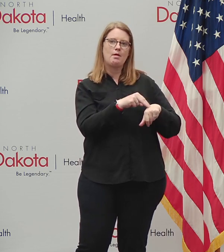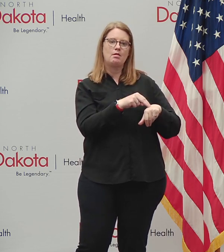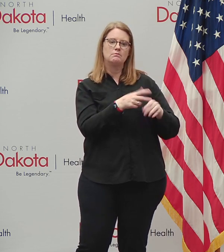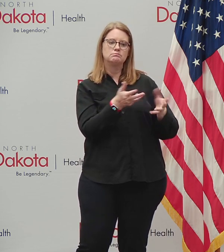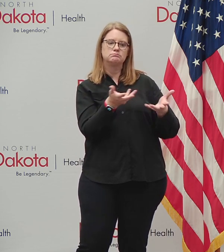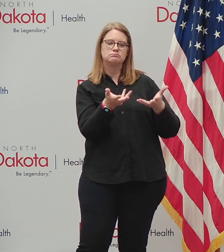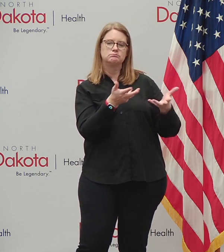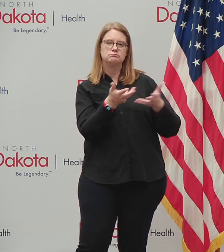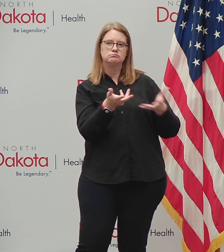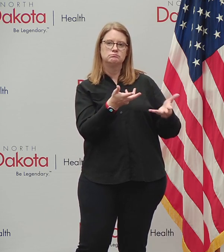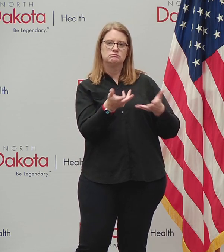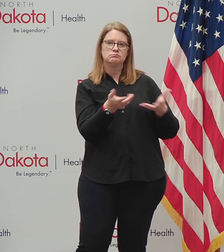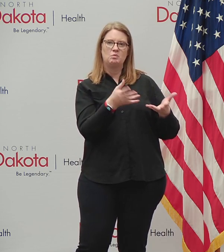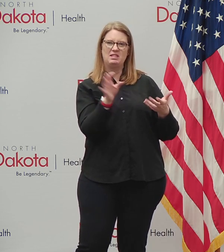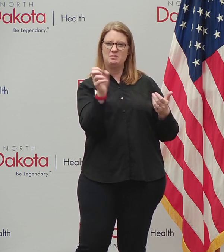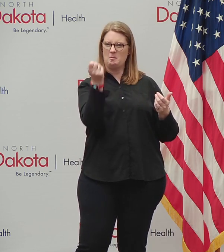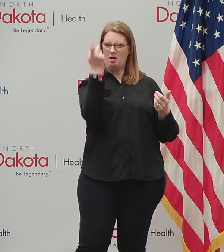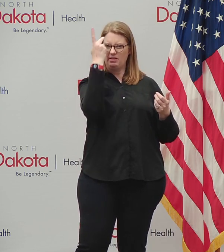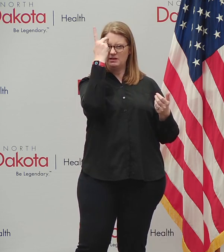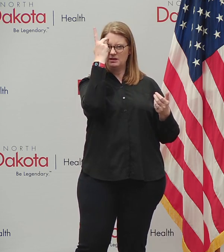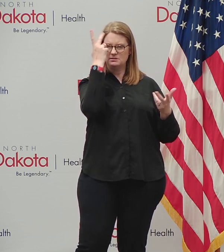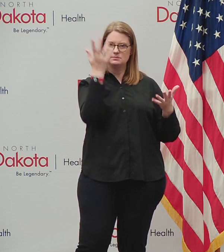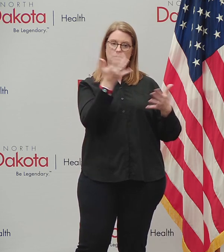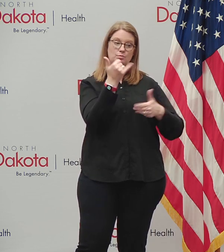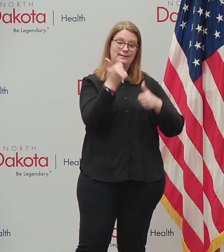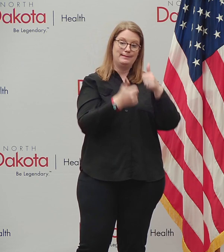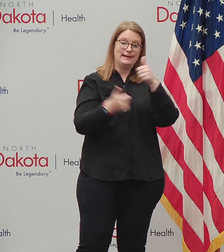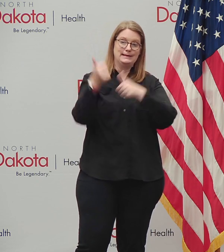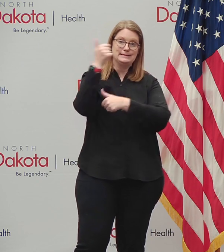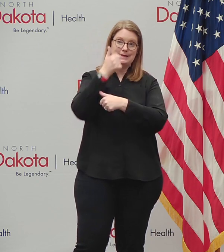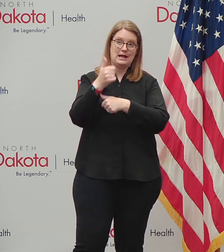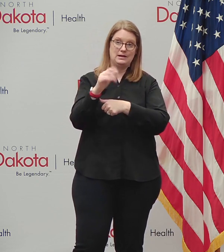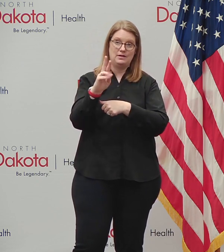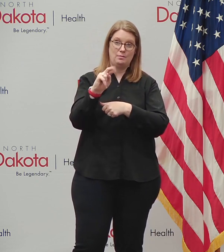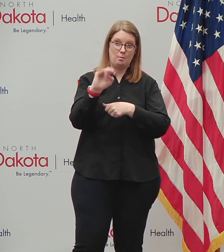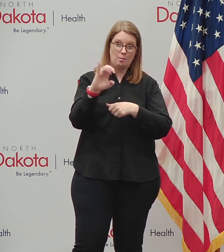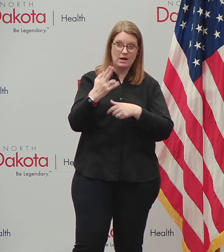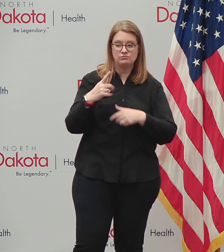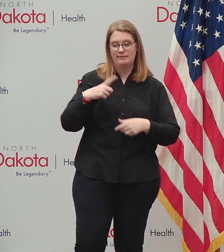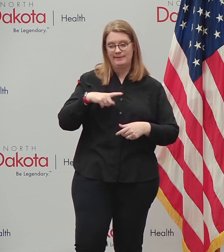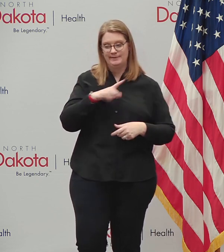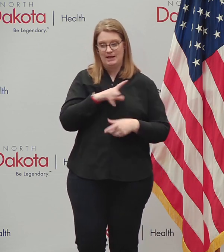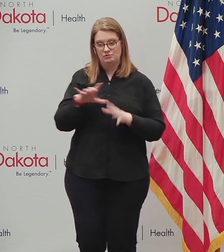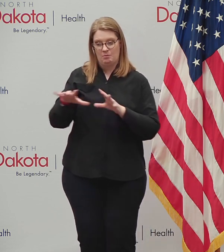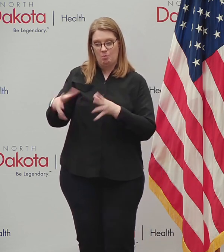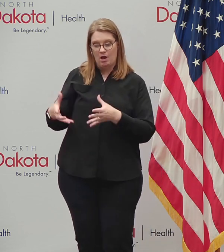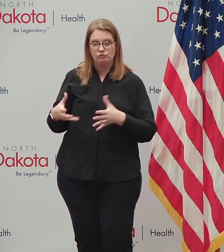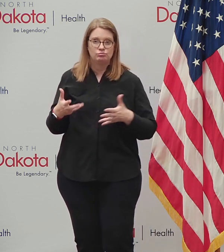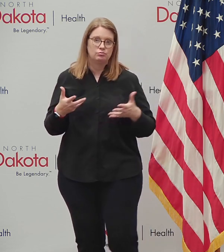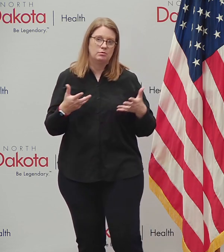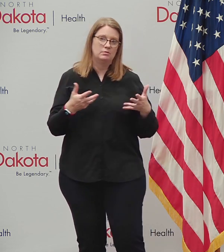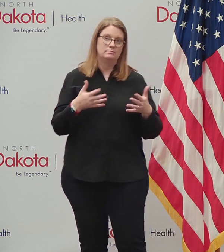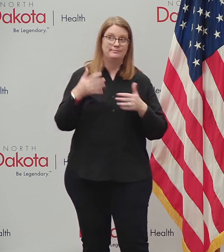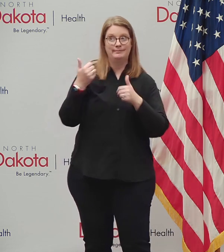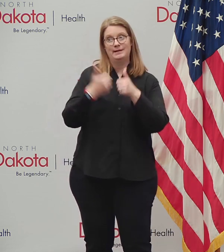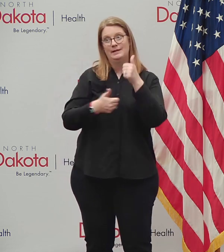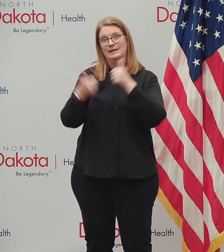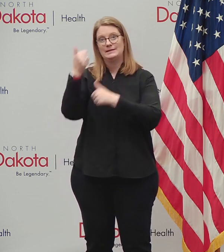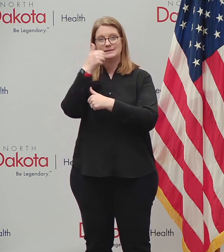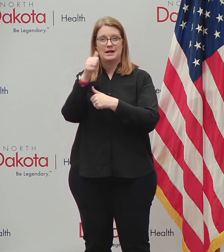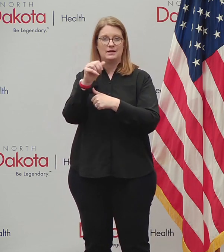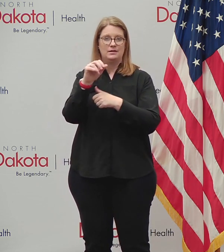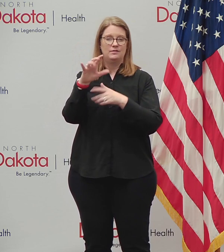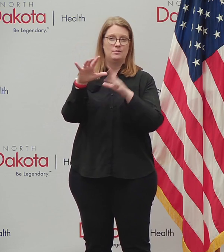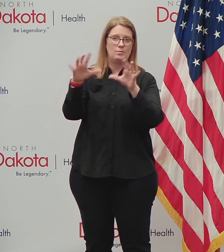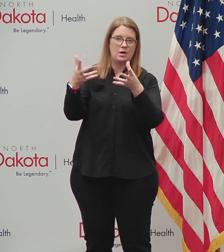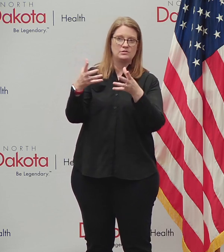in politics, uh, between the executive branch and the legislative branch or between, uh, executive branch members who may have